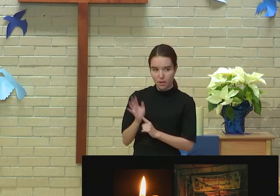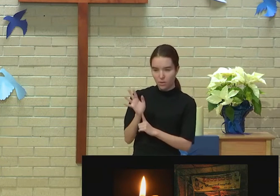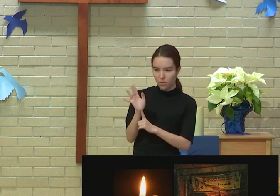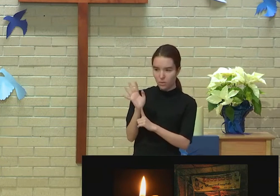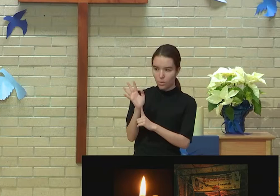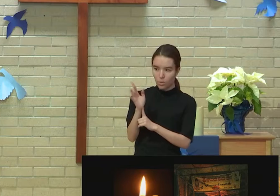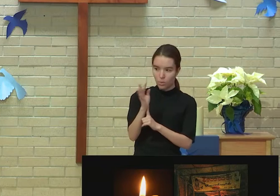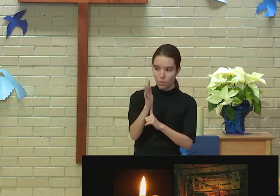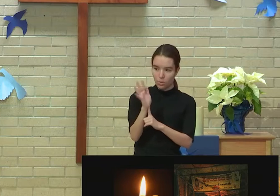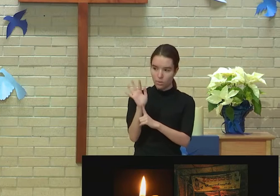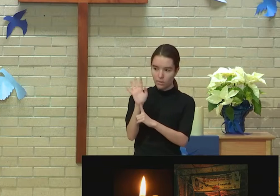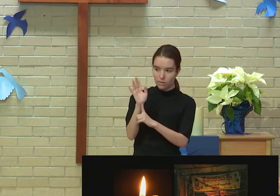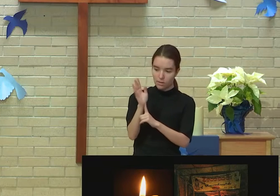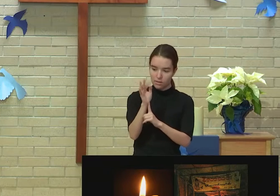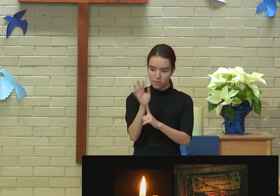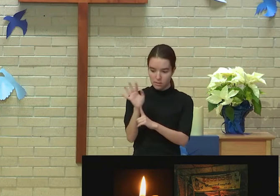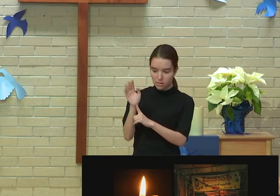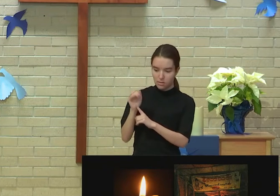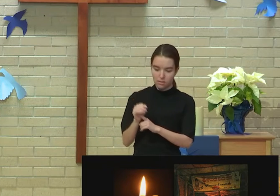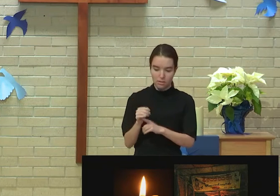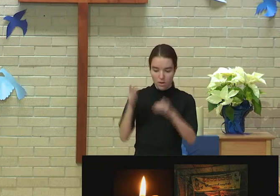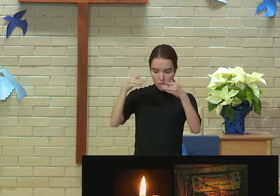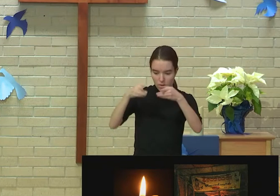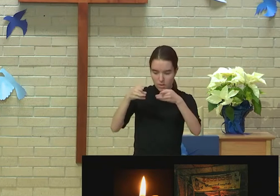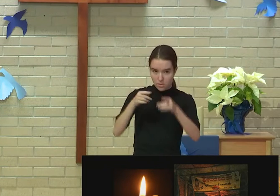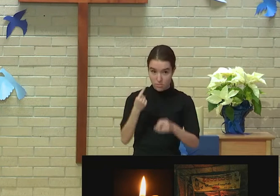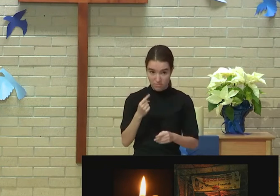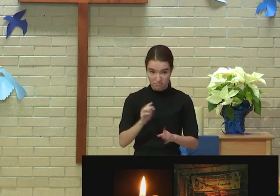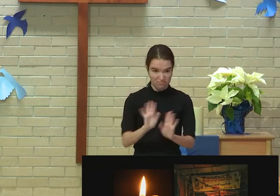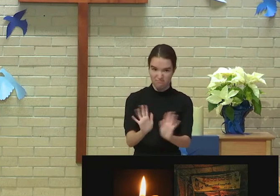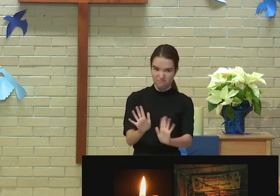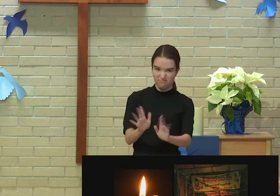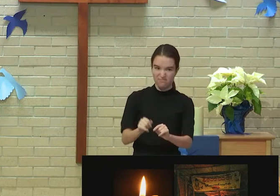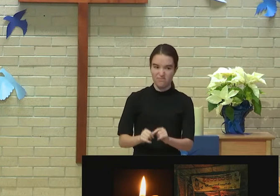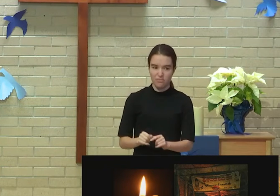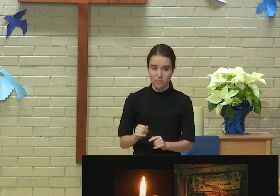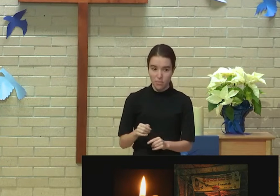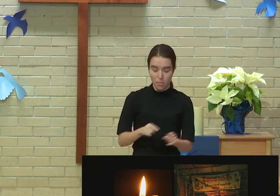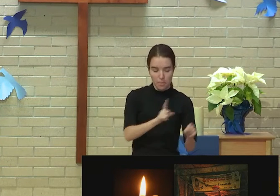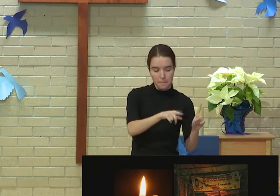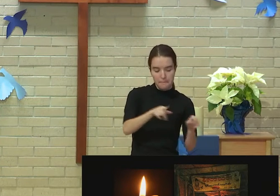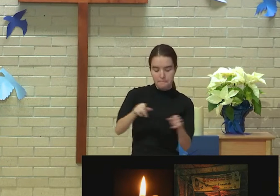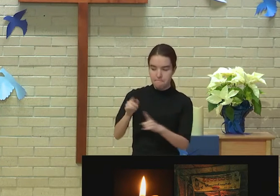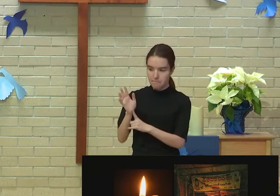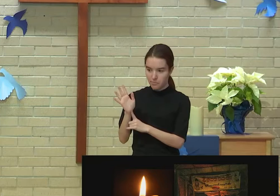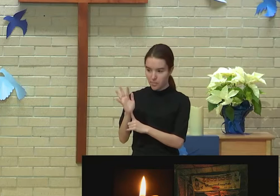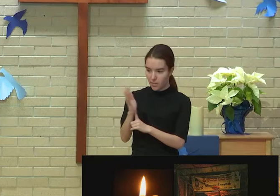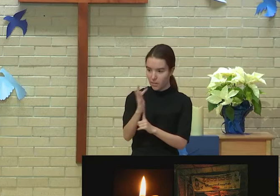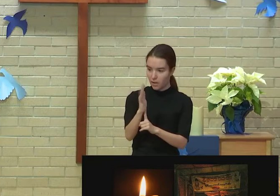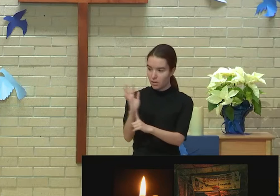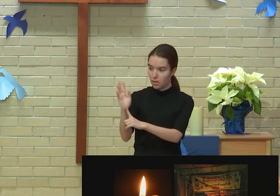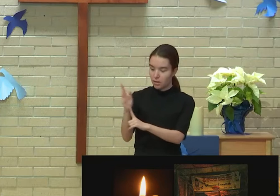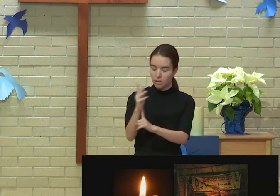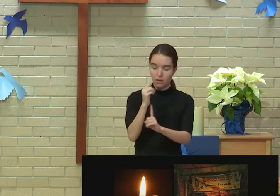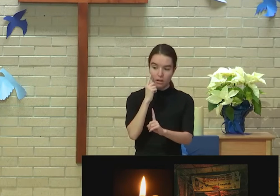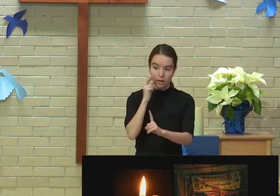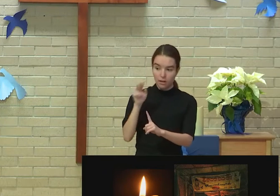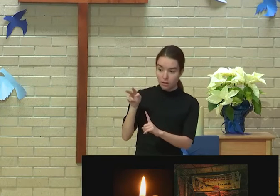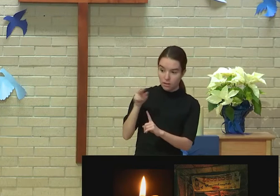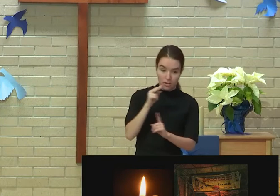and so I'm not focusing on a single thing. I have options. I can look here, I can look there, and on top of that, the candle's light sort of